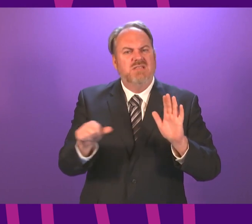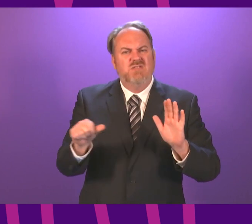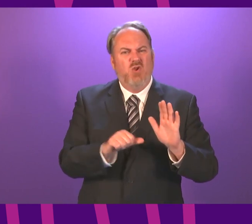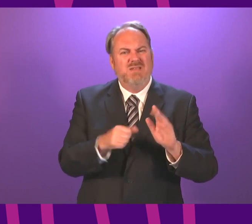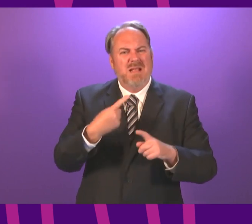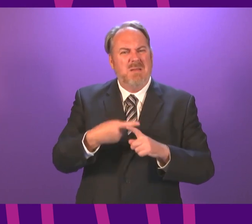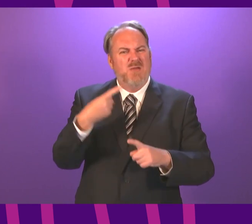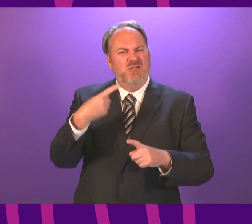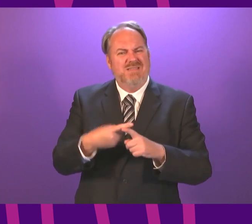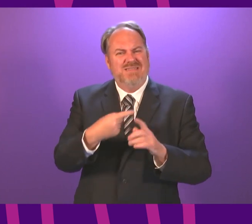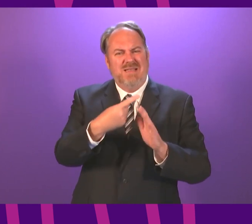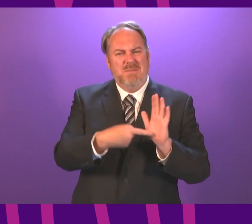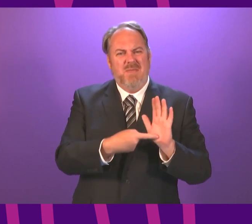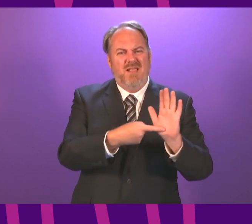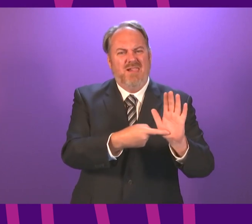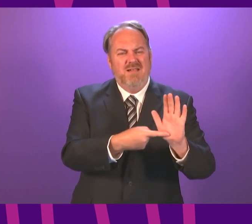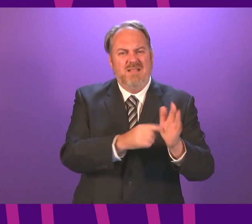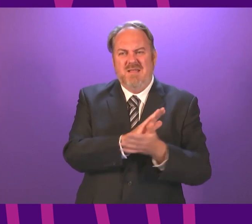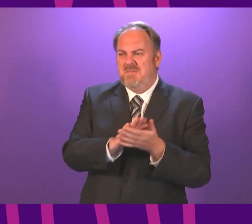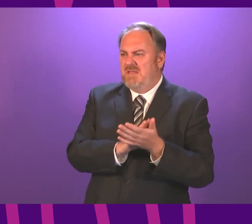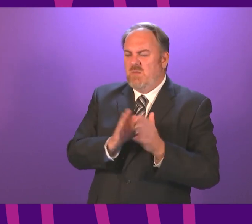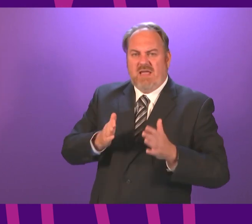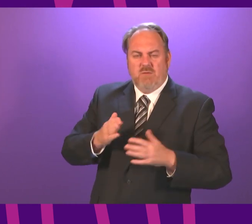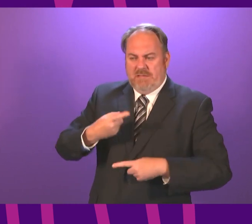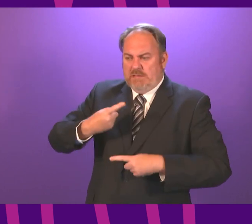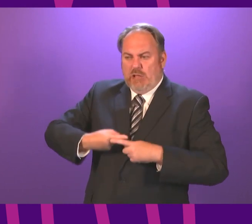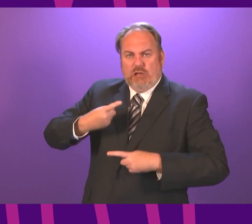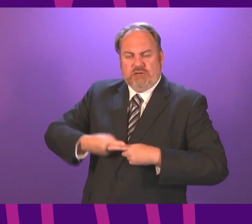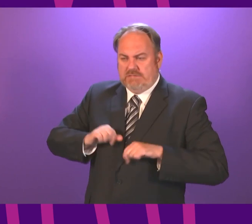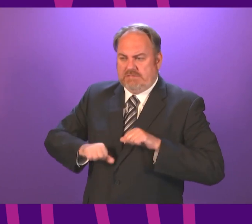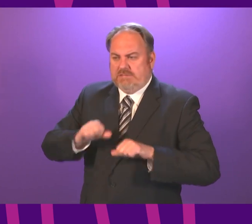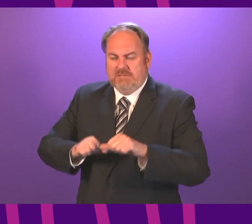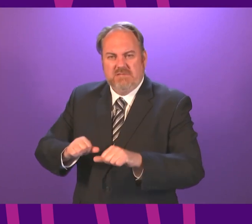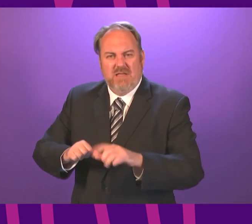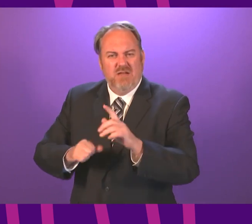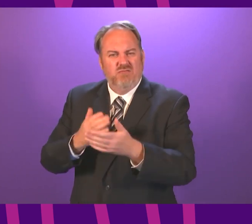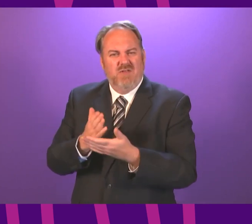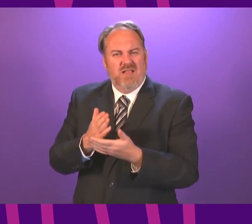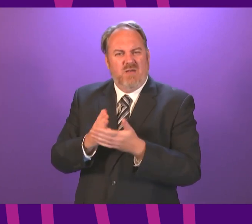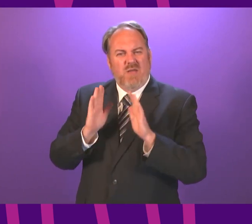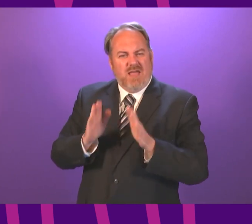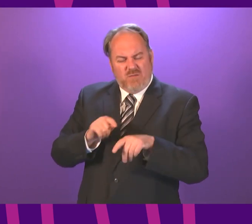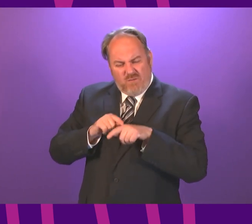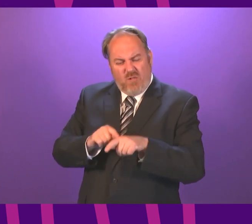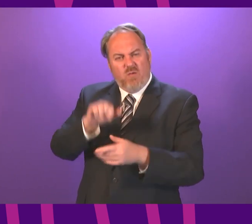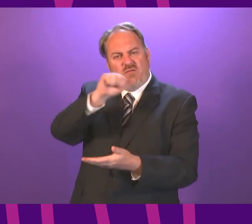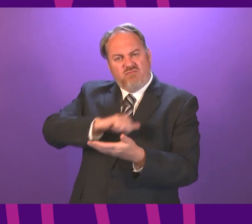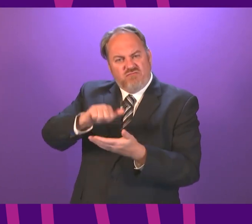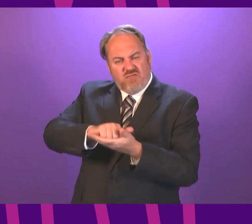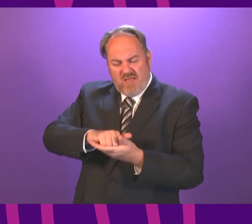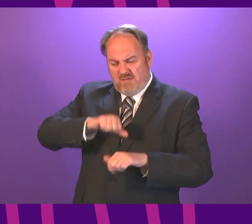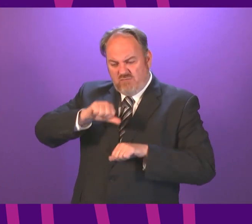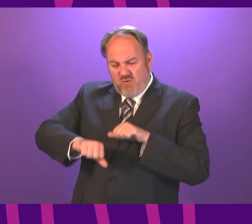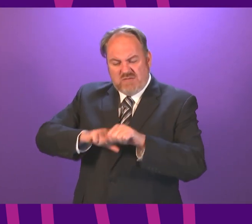emergency bill. Emergency implies that we need a sense of urgency and to go against established processes of consultation